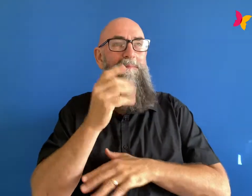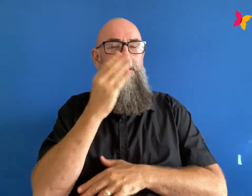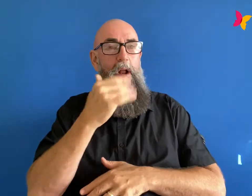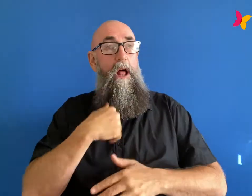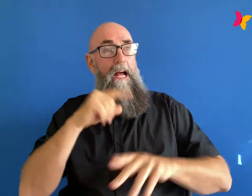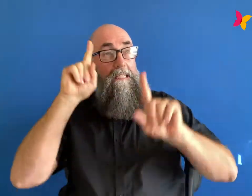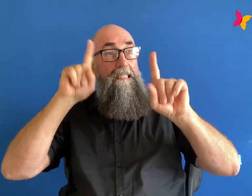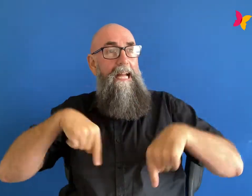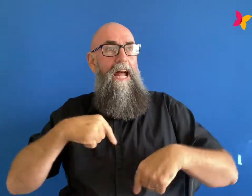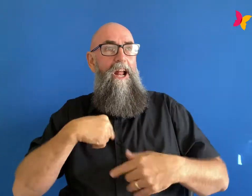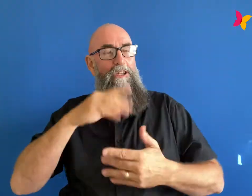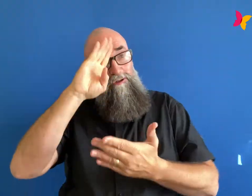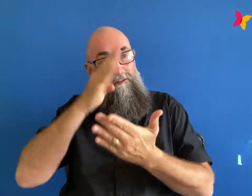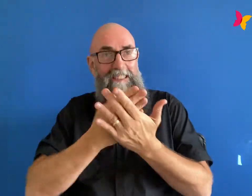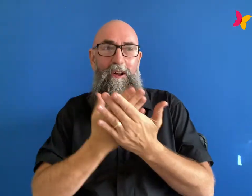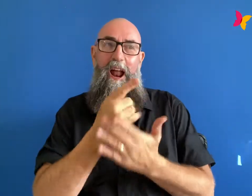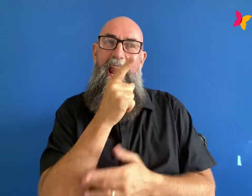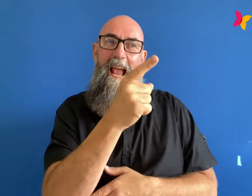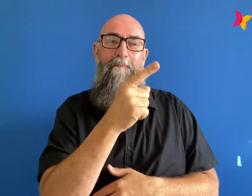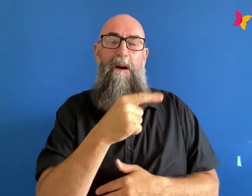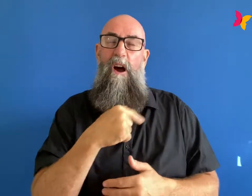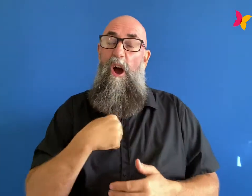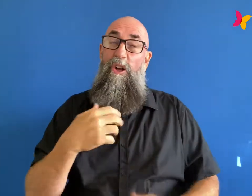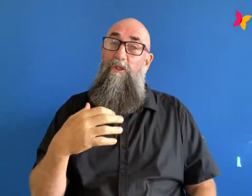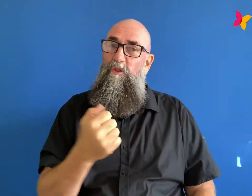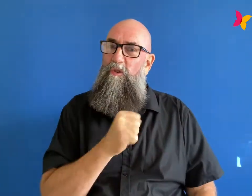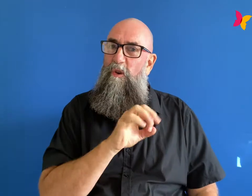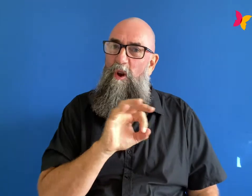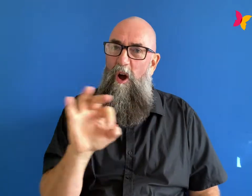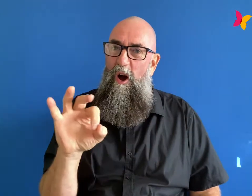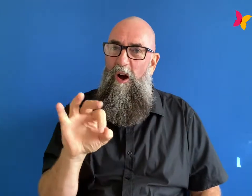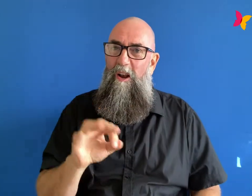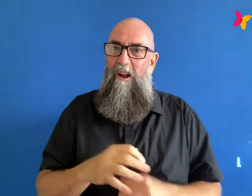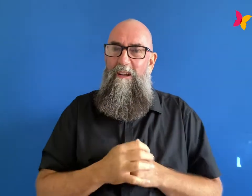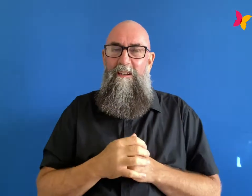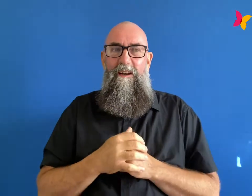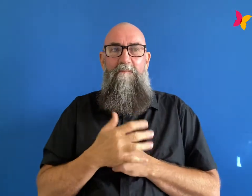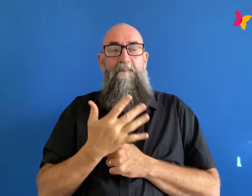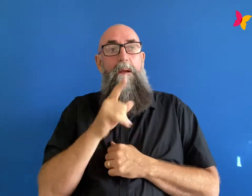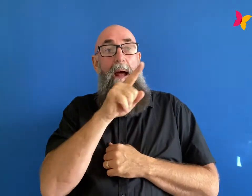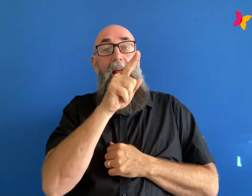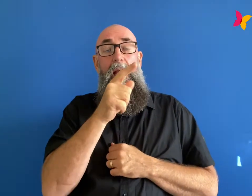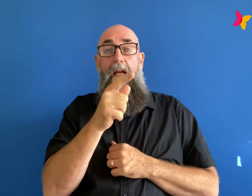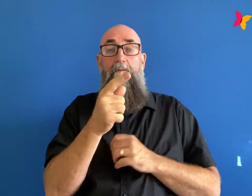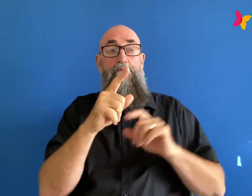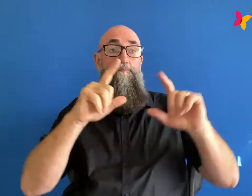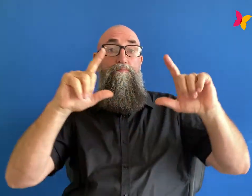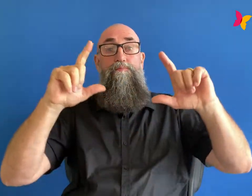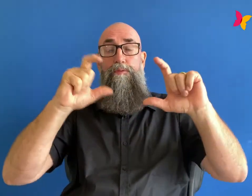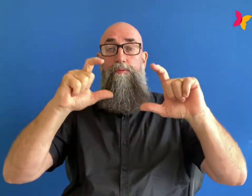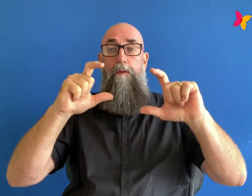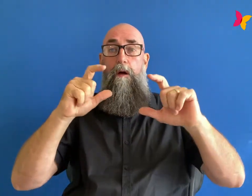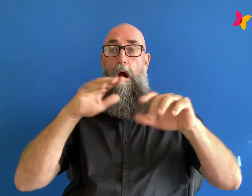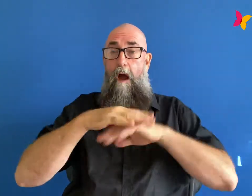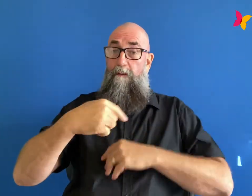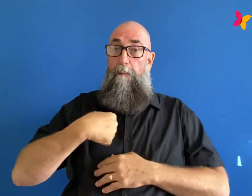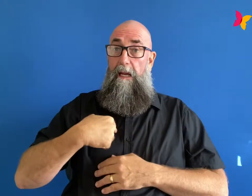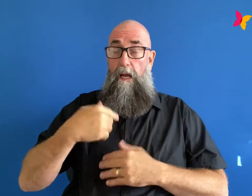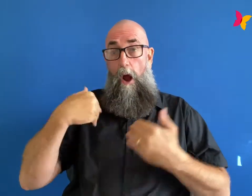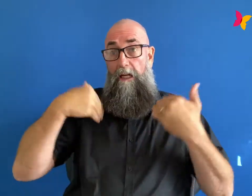more than i should have and yeah he took a photo of me without my knowing without my consent in any